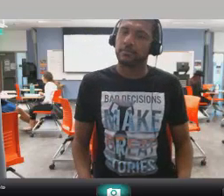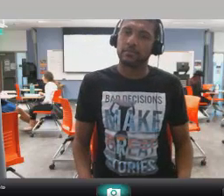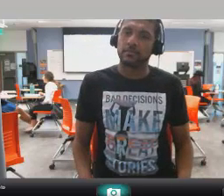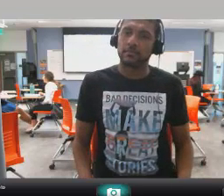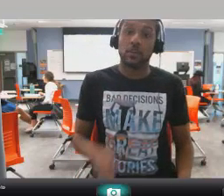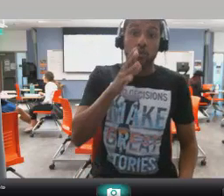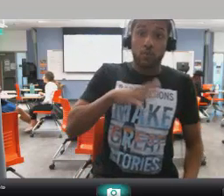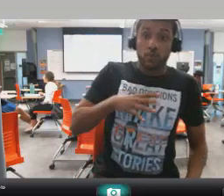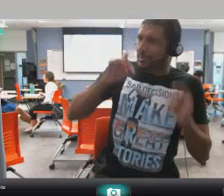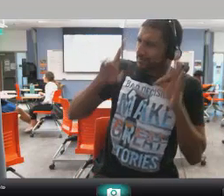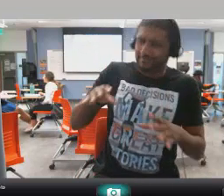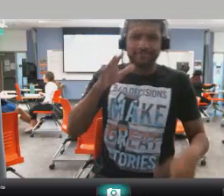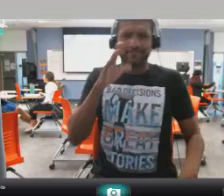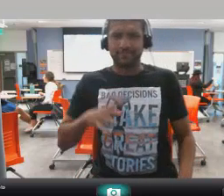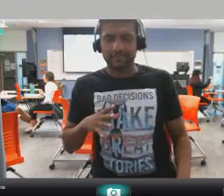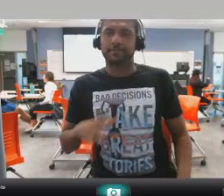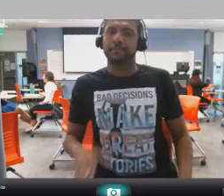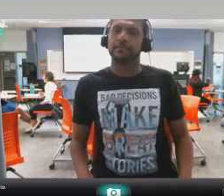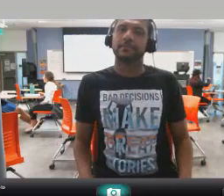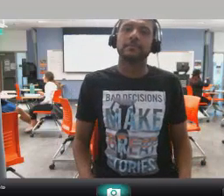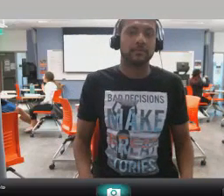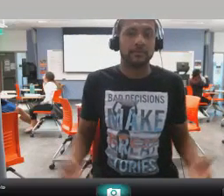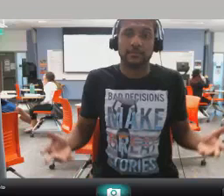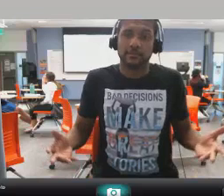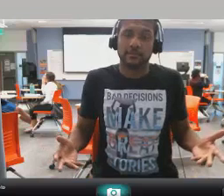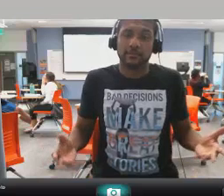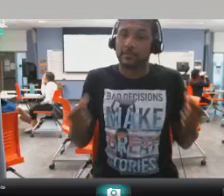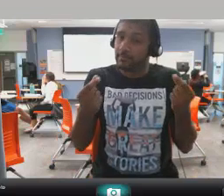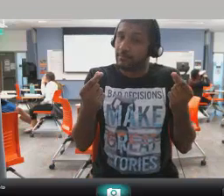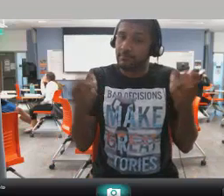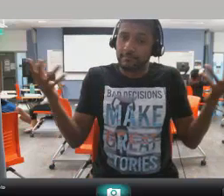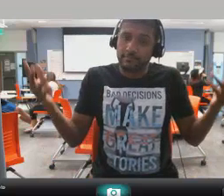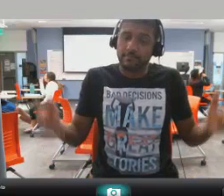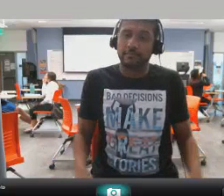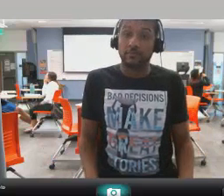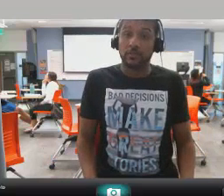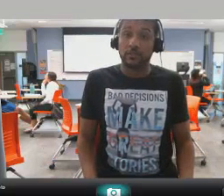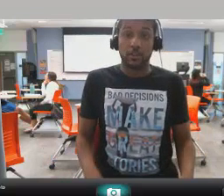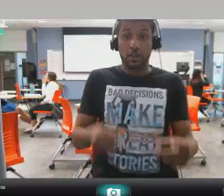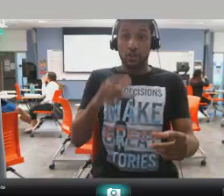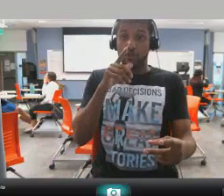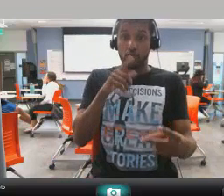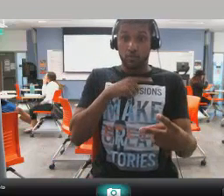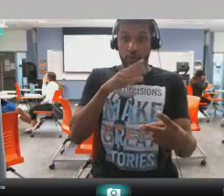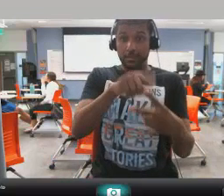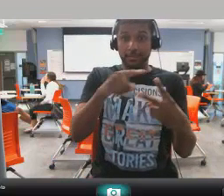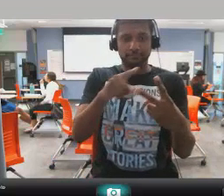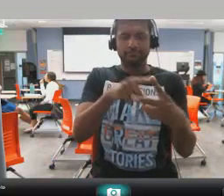Women hate women. You do. And you get any two girlfriends in this room, been girlfriends for